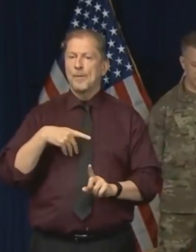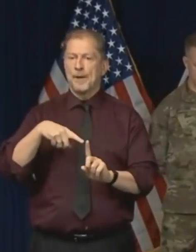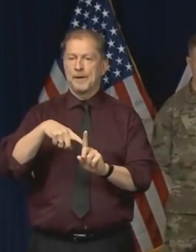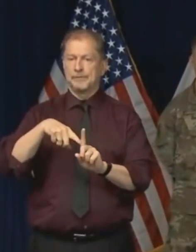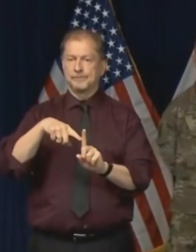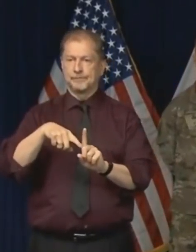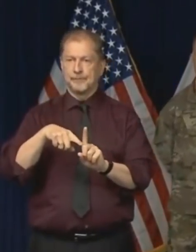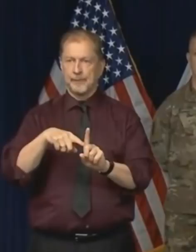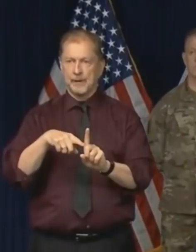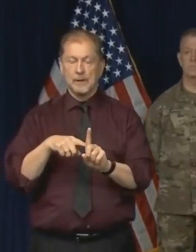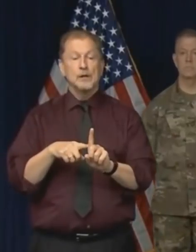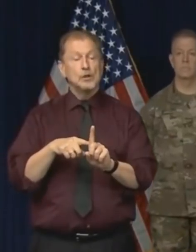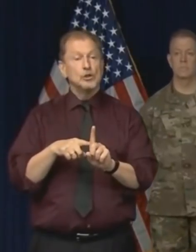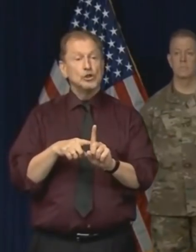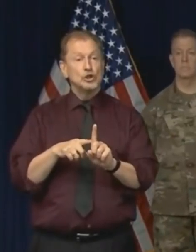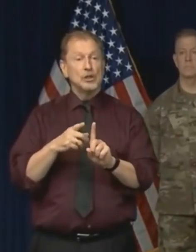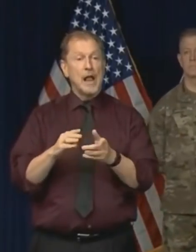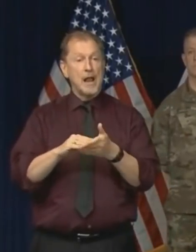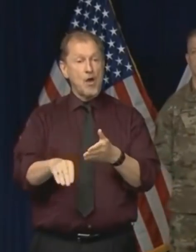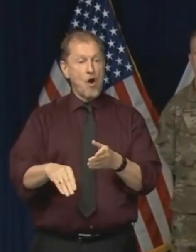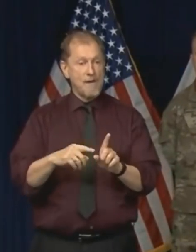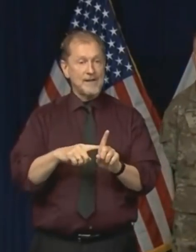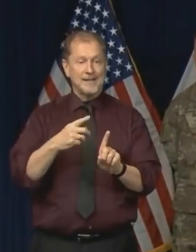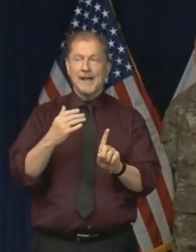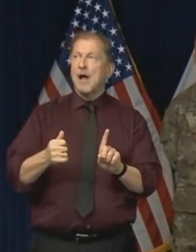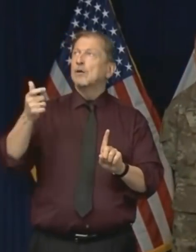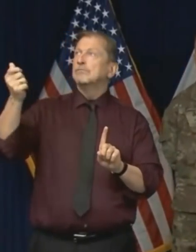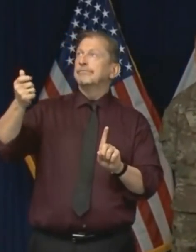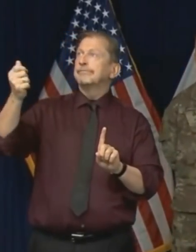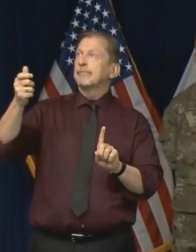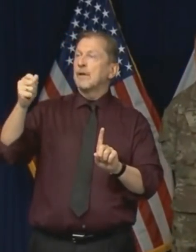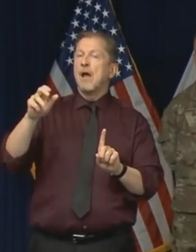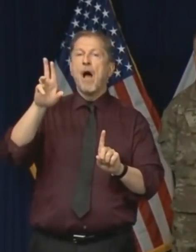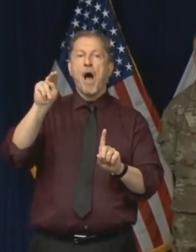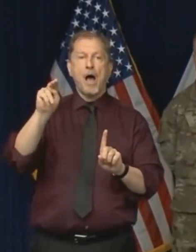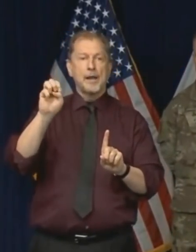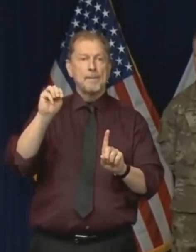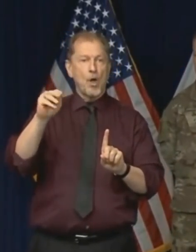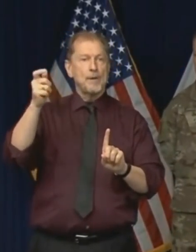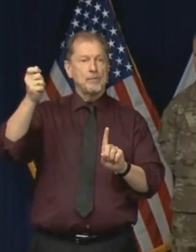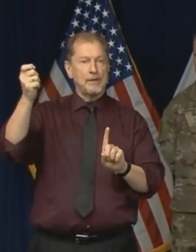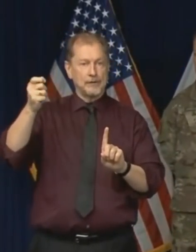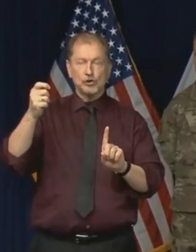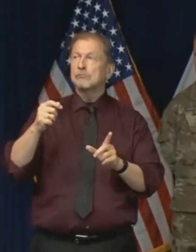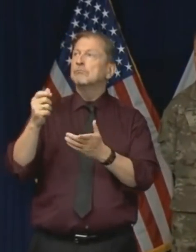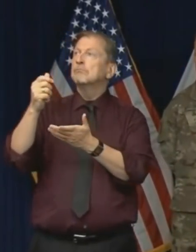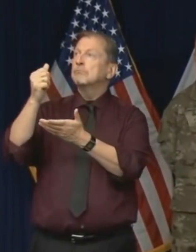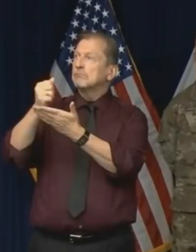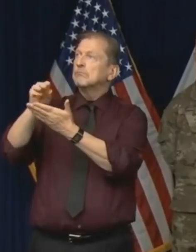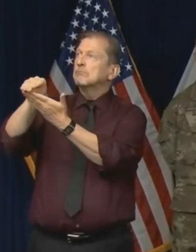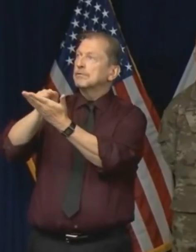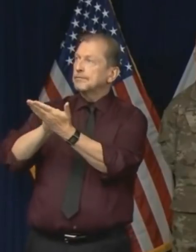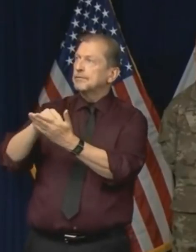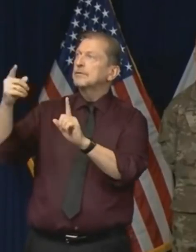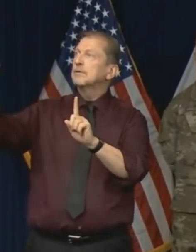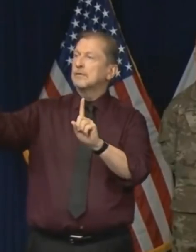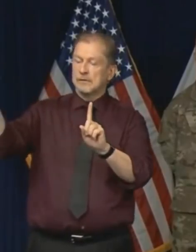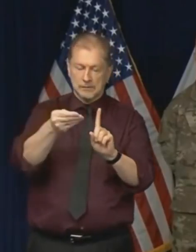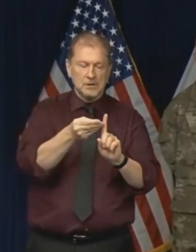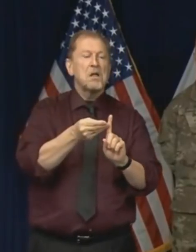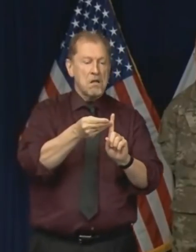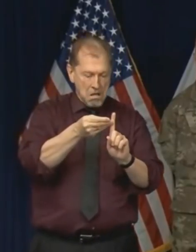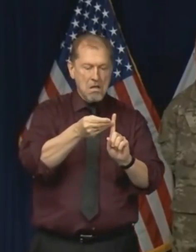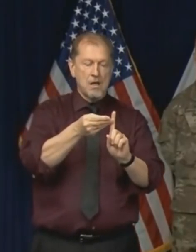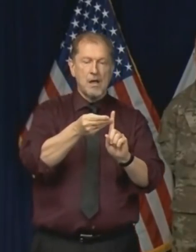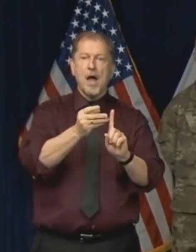qualified for unemployment benefits, actually went to get certified, got her letter, and was told because of an overpayment a couple